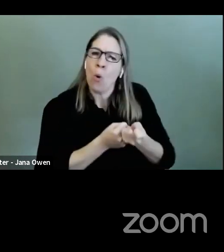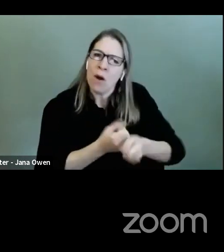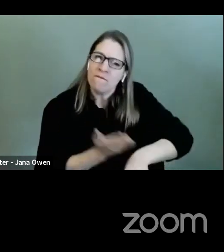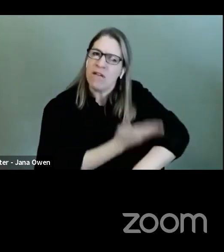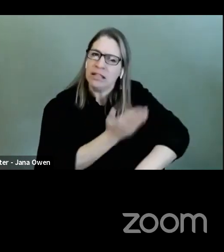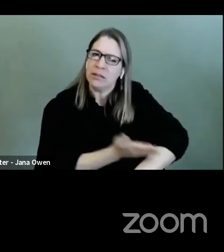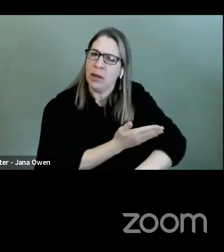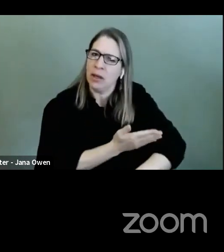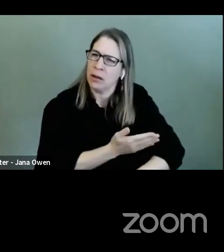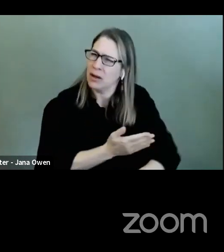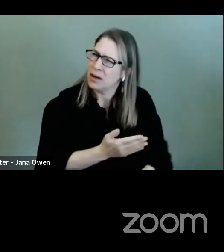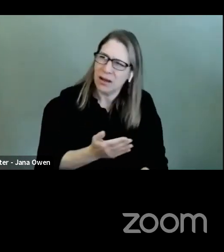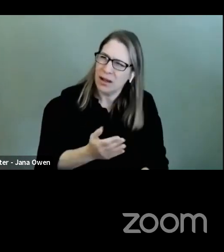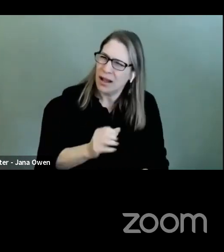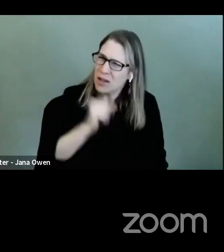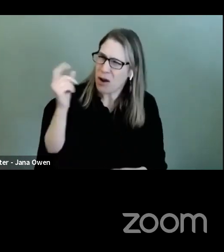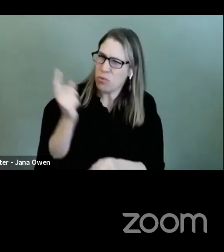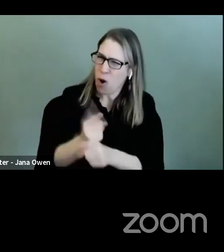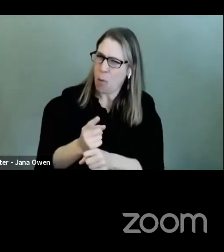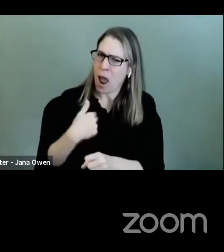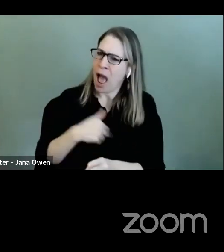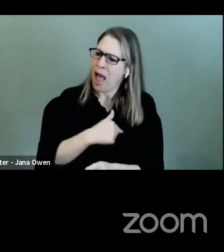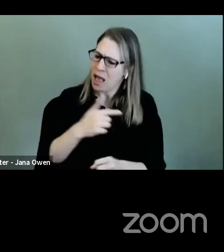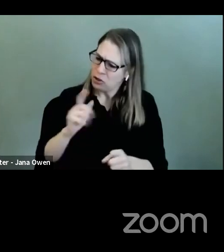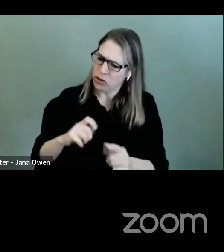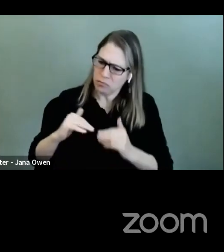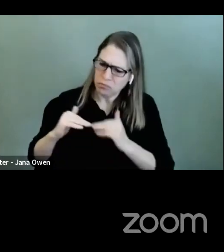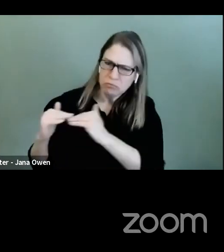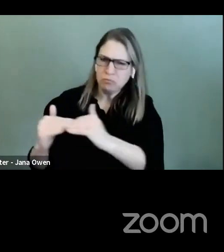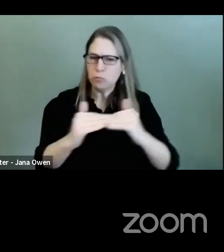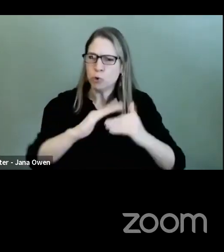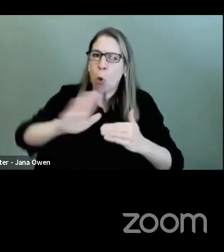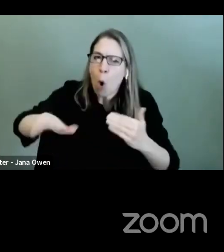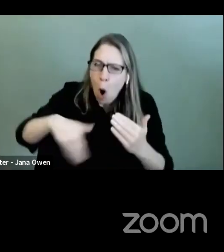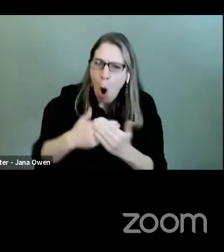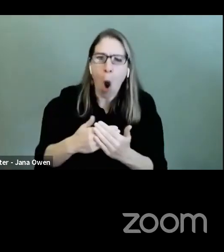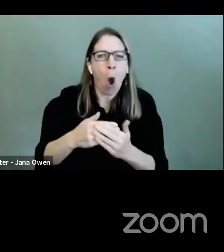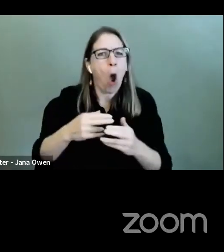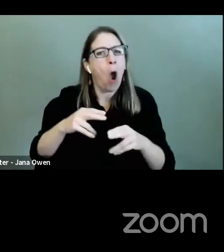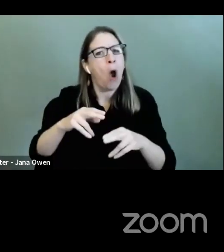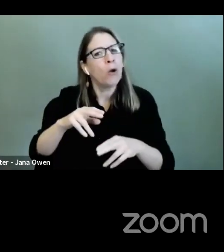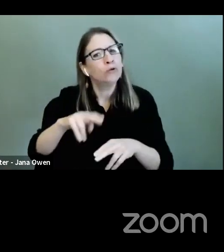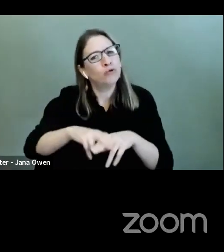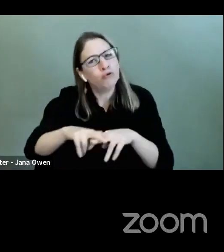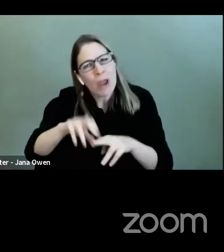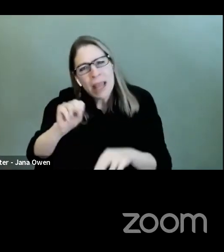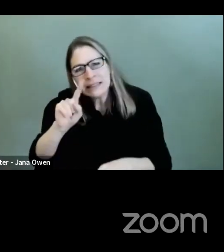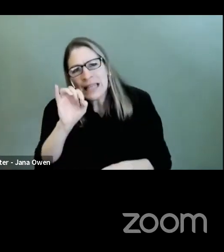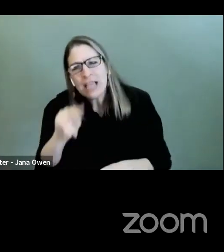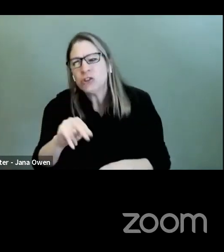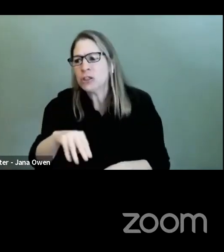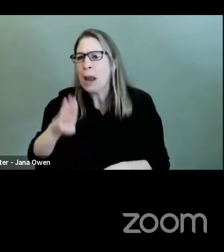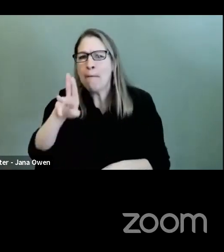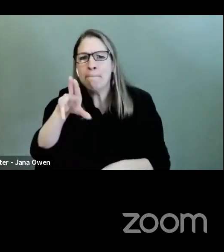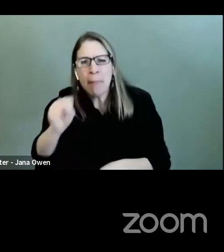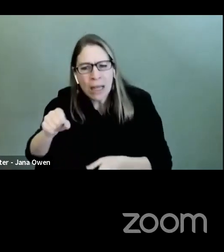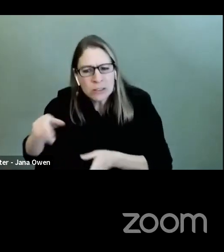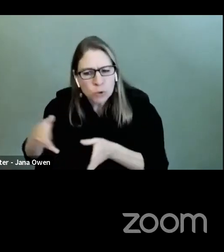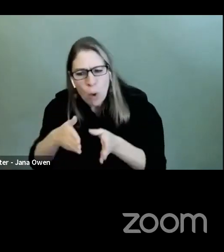stations and areas that need them most. As you mentioned, busways are very, very important to this as well.